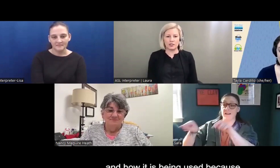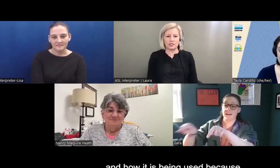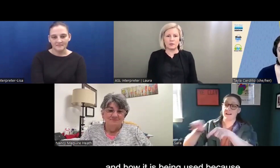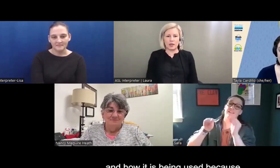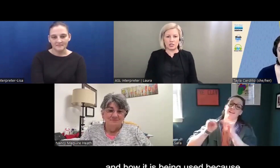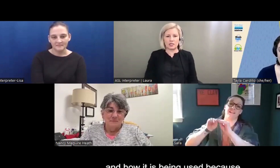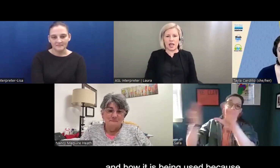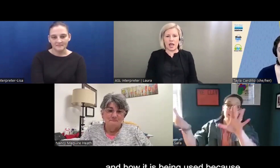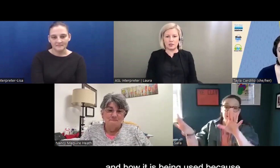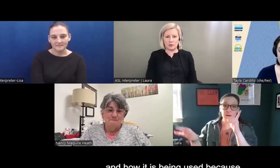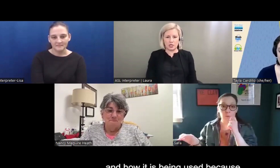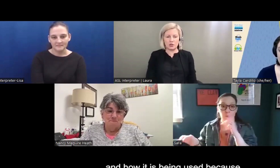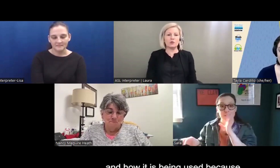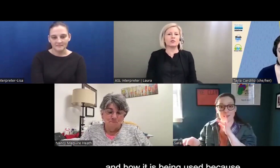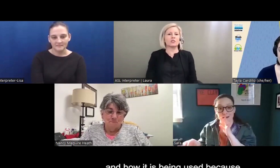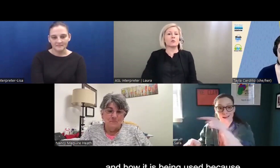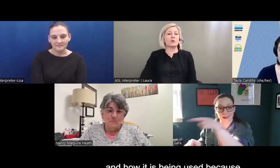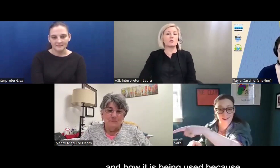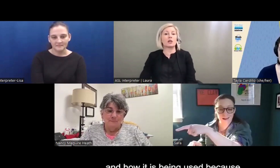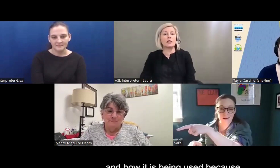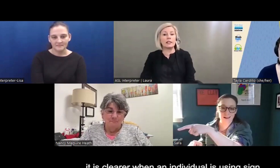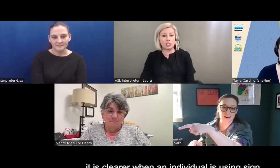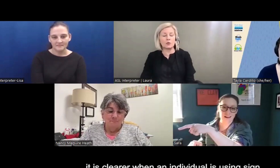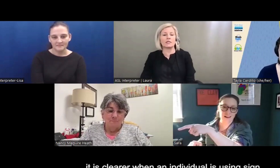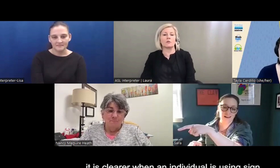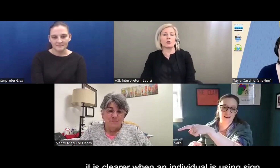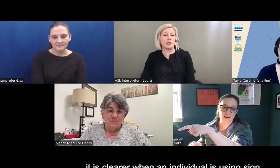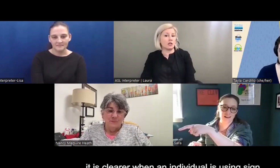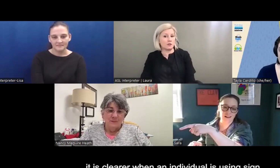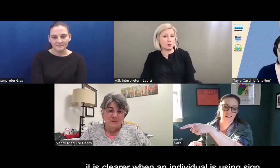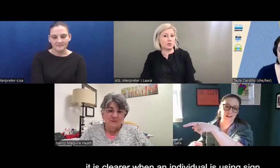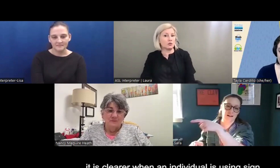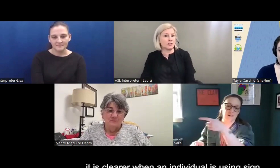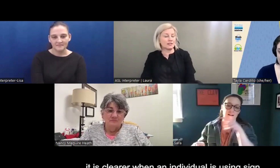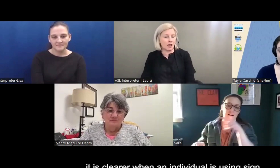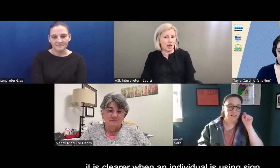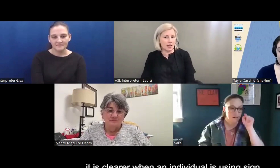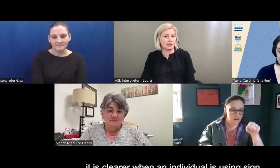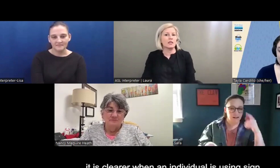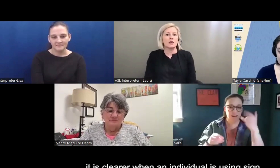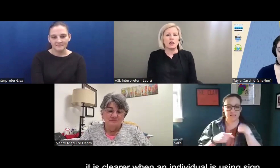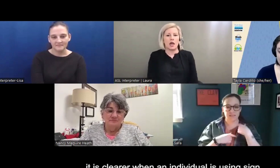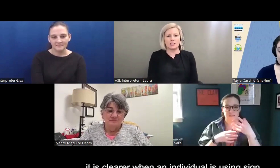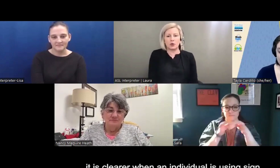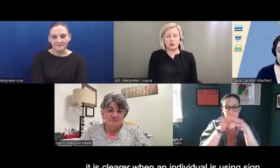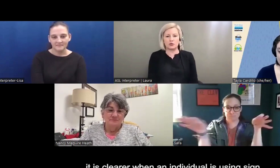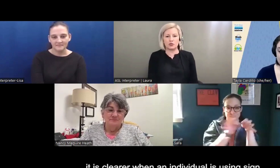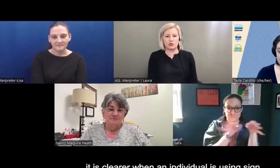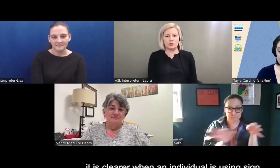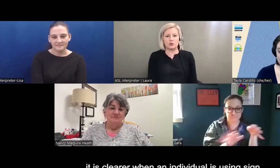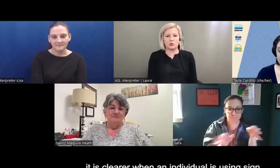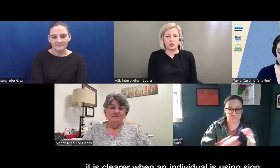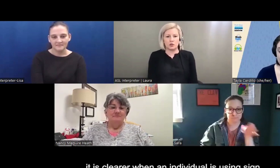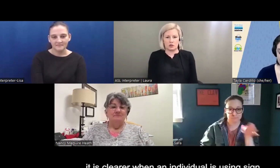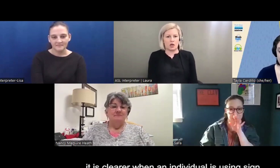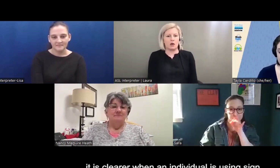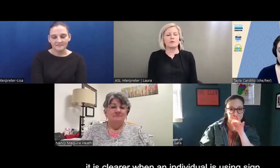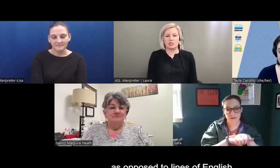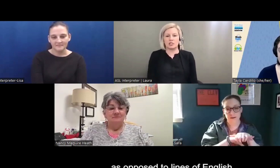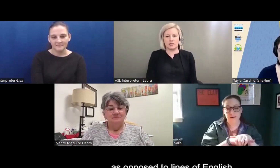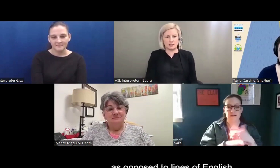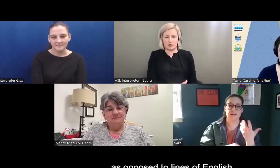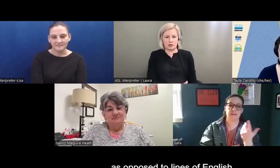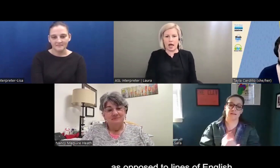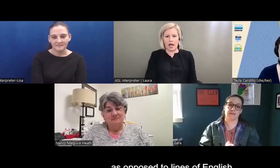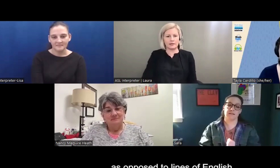look at the space and how it's being used. It's so much more clear when someone, an individual is using sign, as opposed to, um,